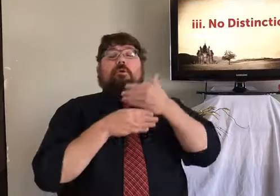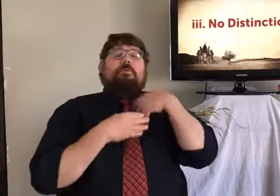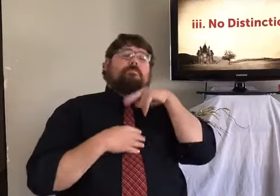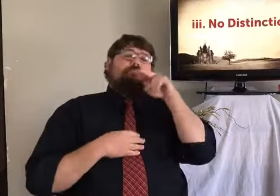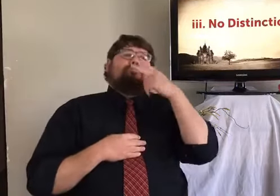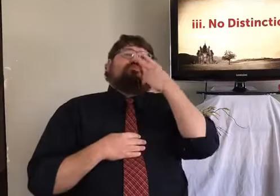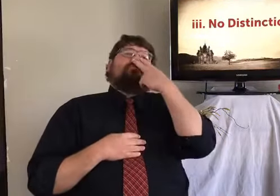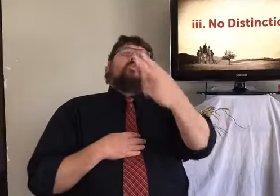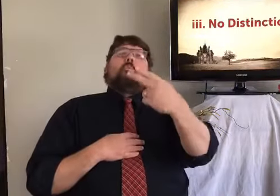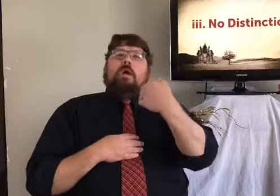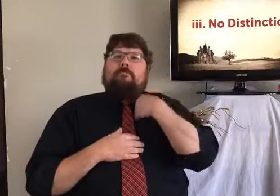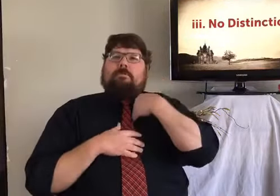She placed her order.